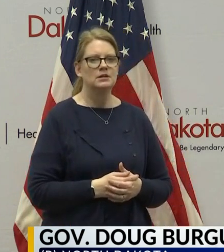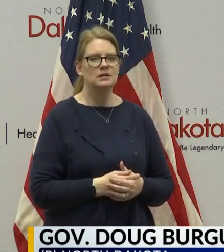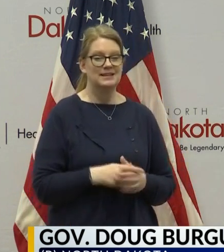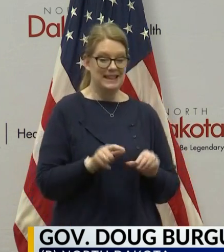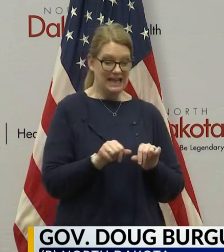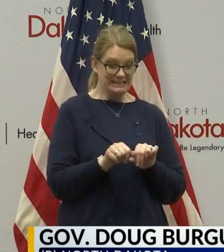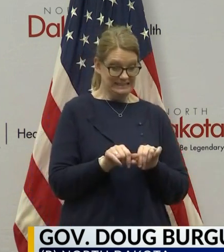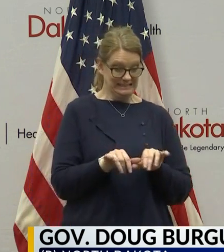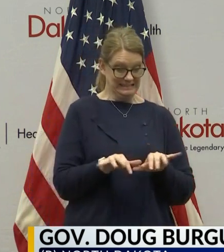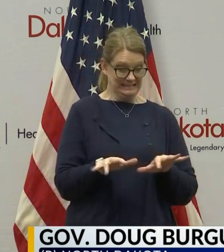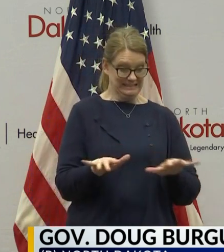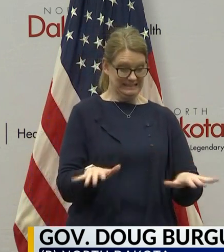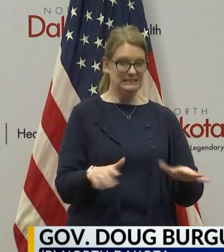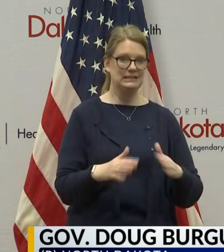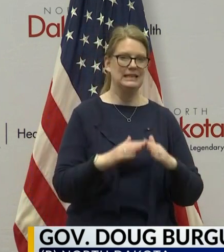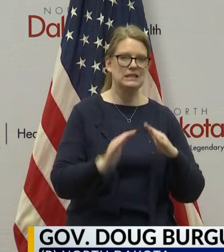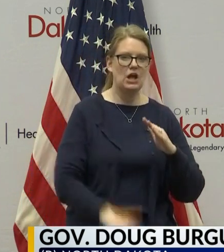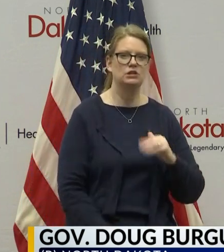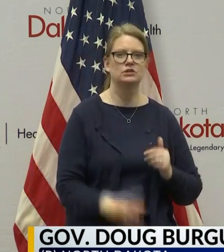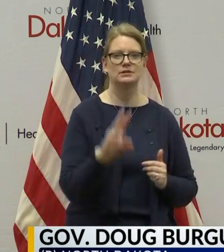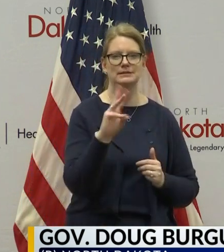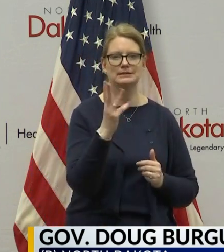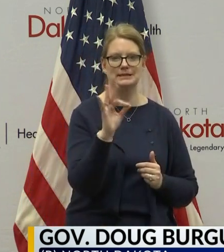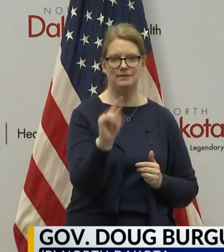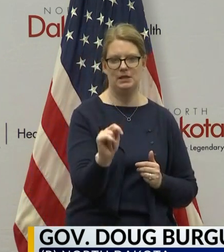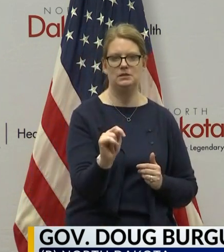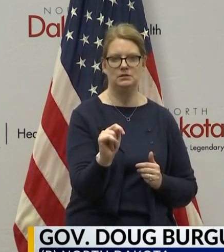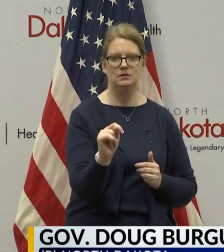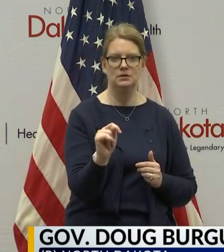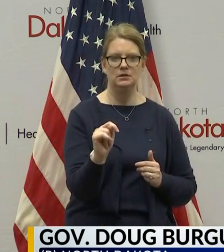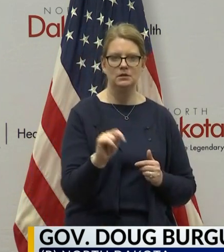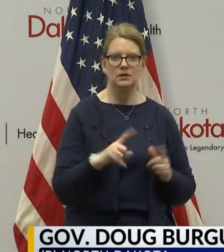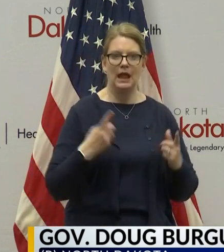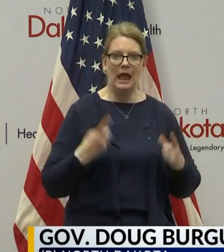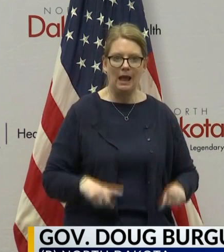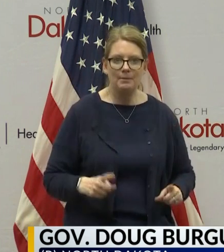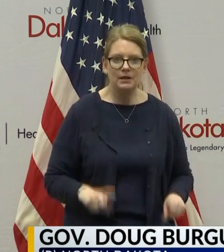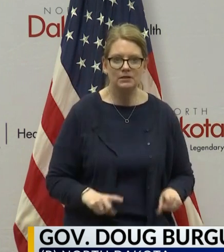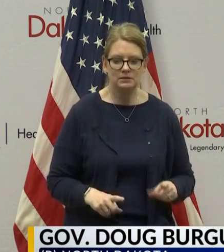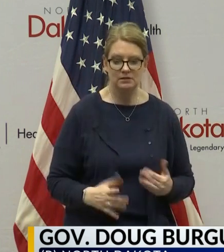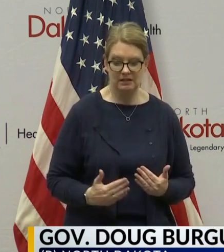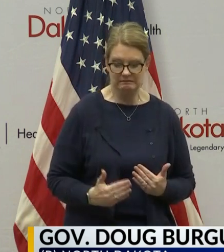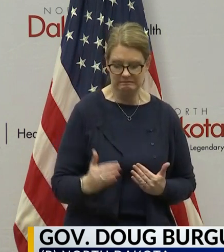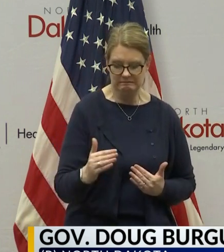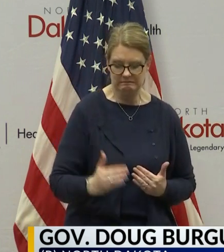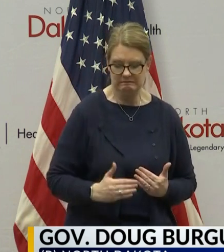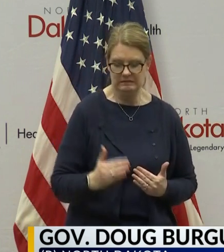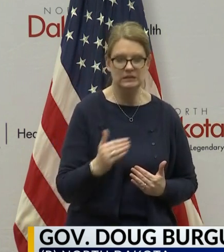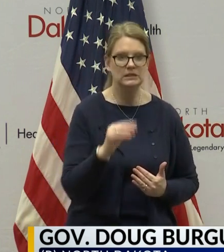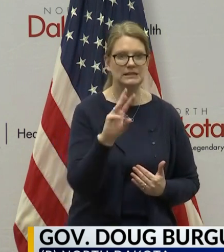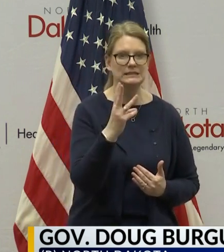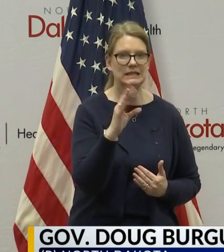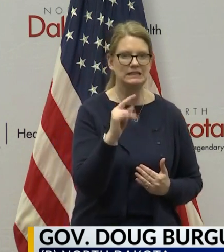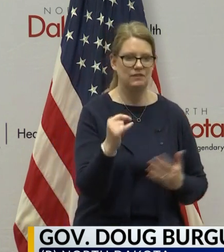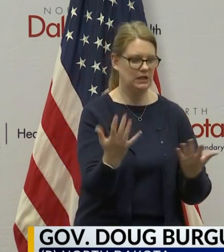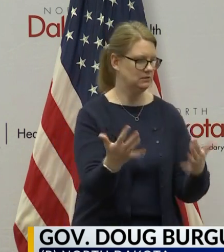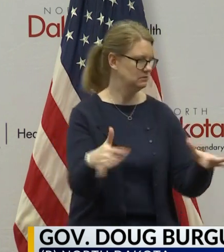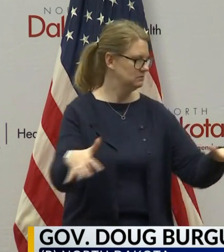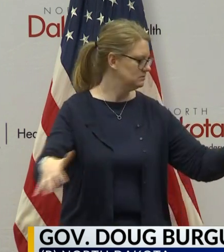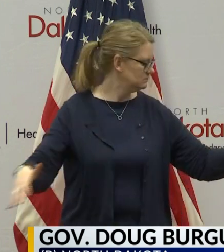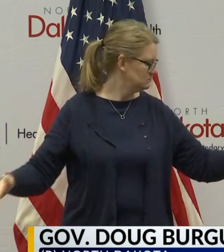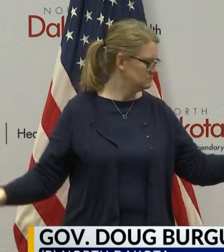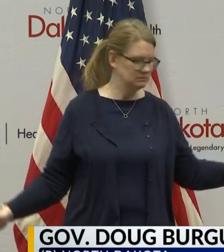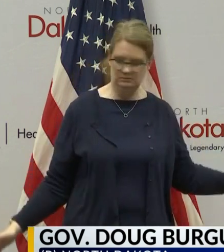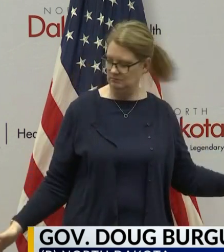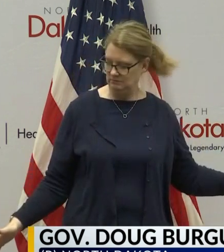trying to prevent is under six feet. So if you find yourself in a position where you're within six feet of a lot of strangers as part of your work